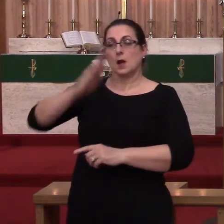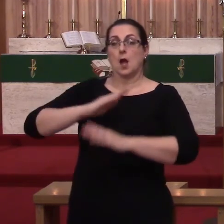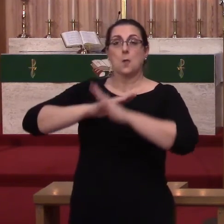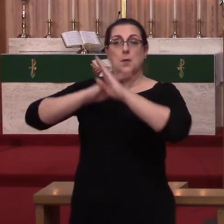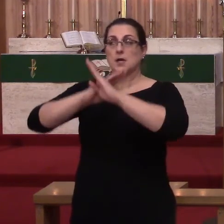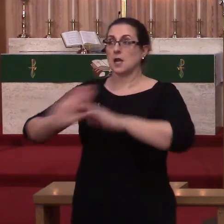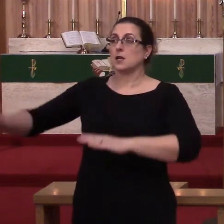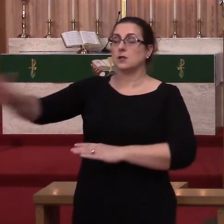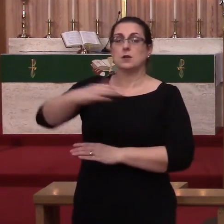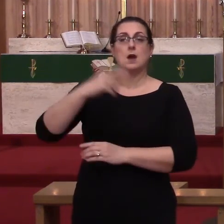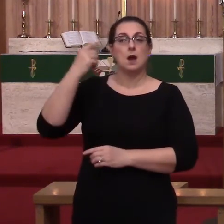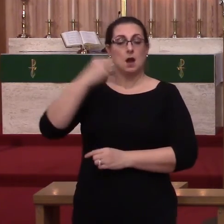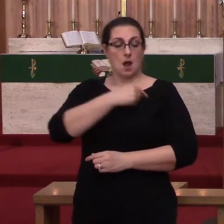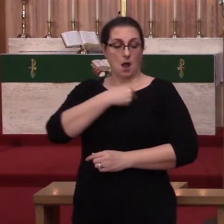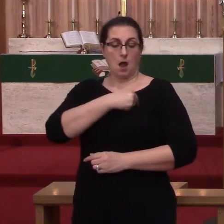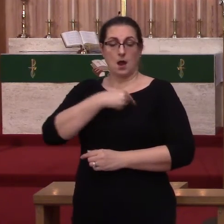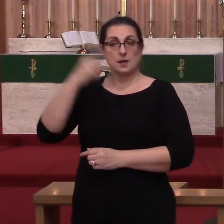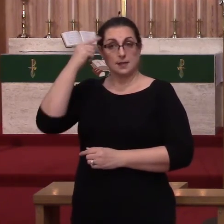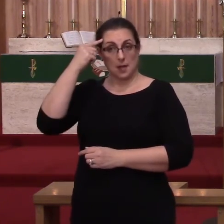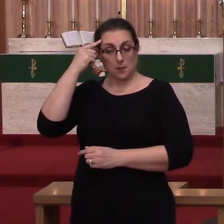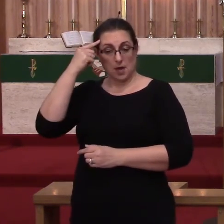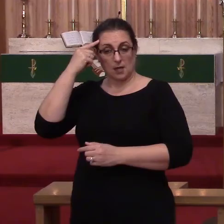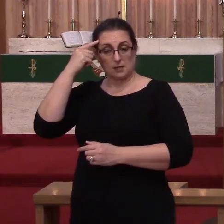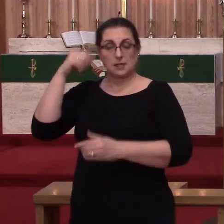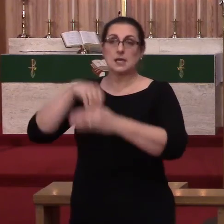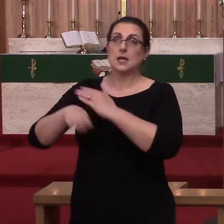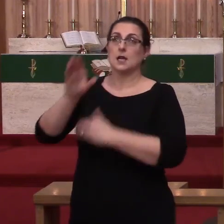and minds in Christ Jesus, our Lord. Amen.